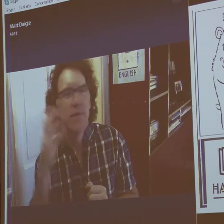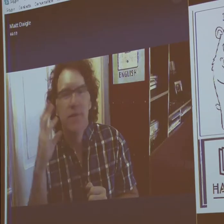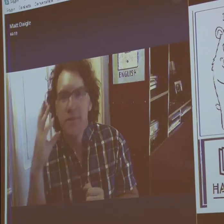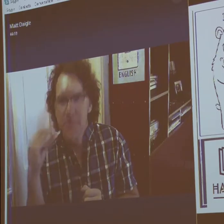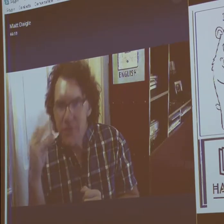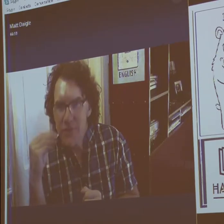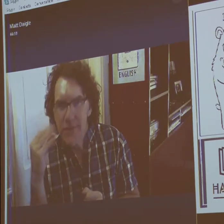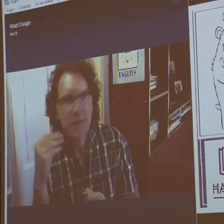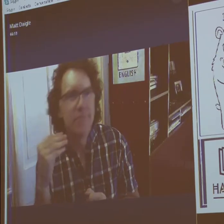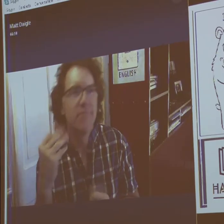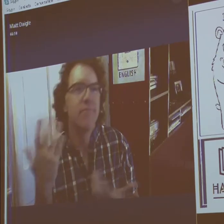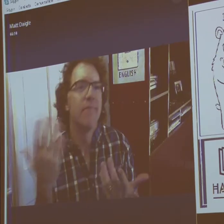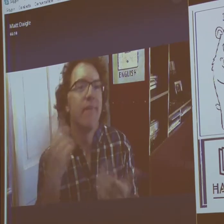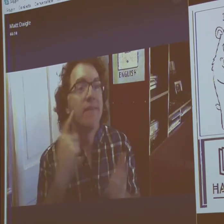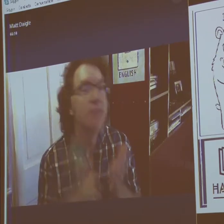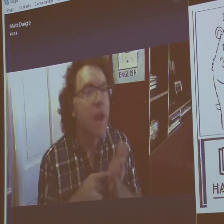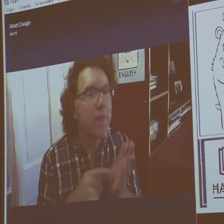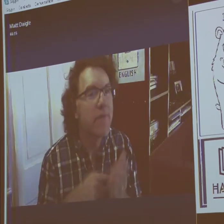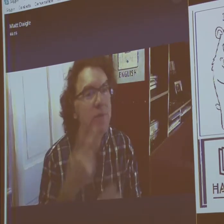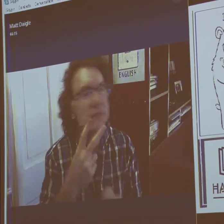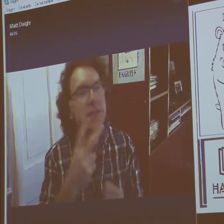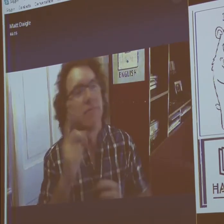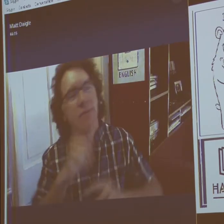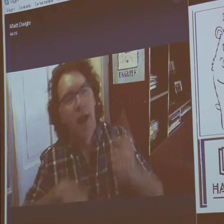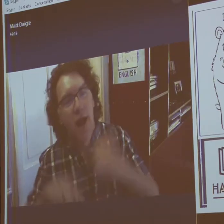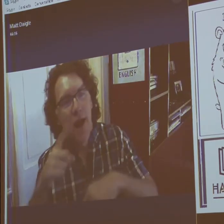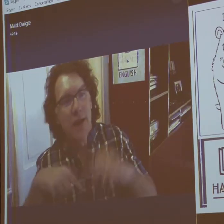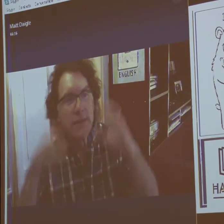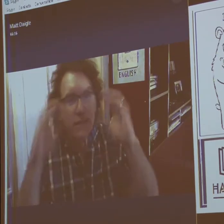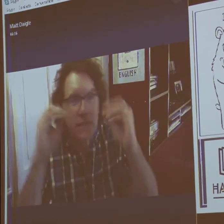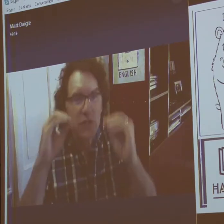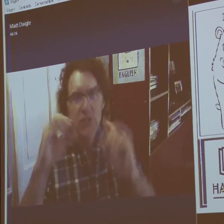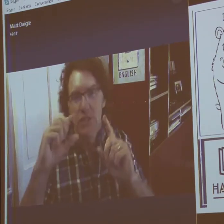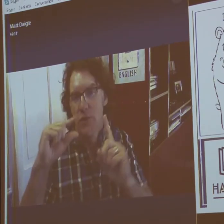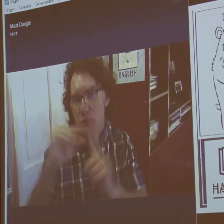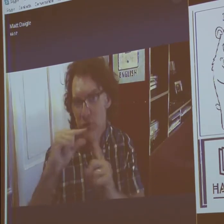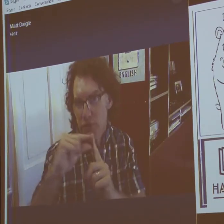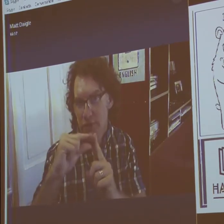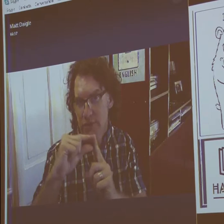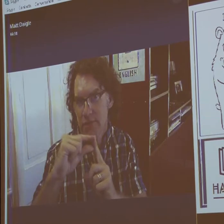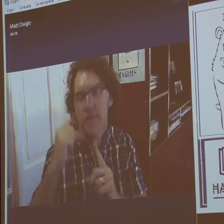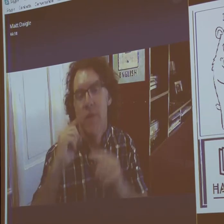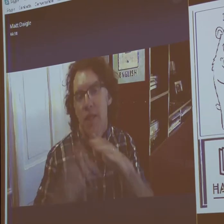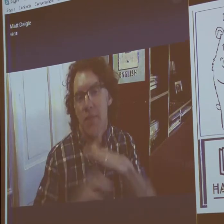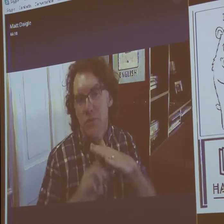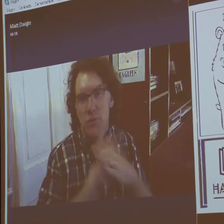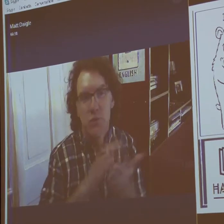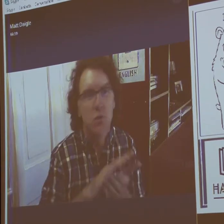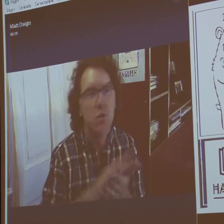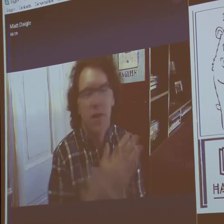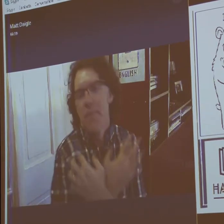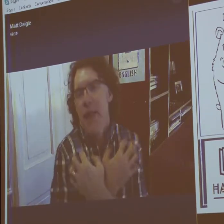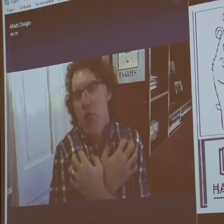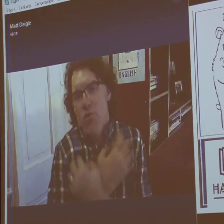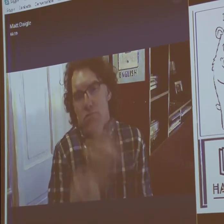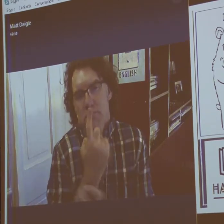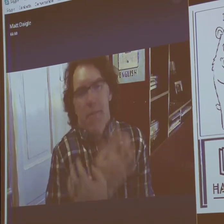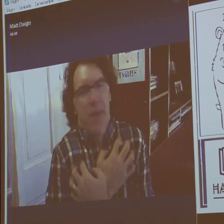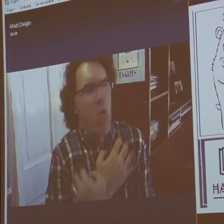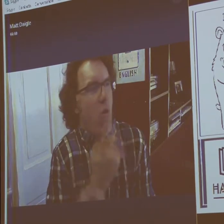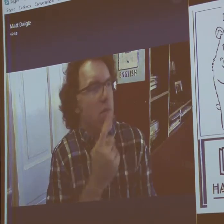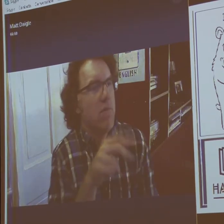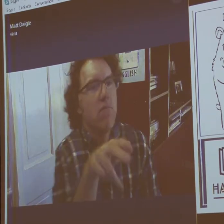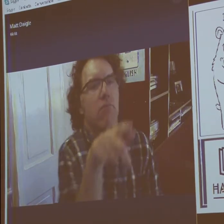And sometimes I would get hired by deaf companies. Like for example, you would see some that